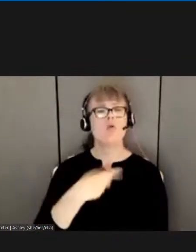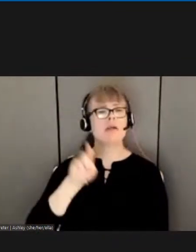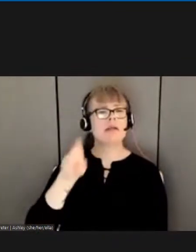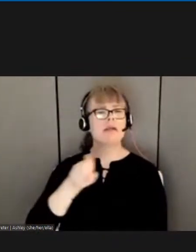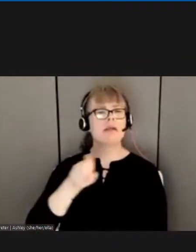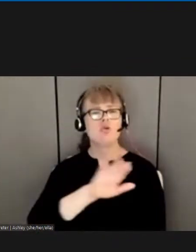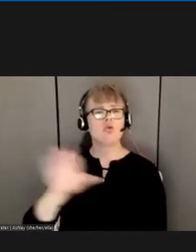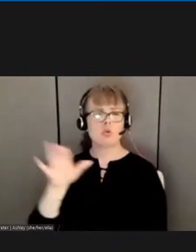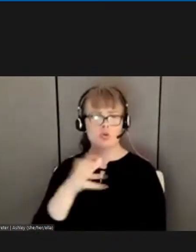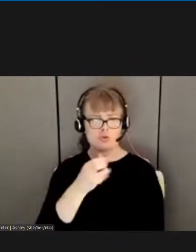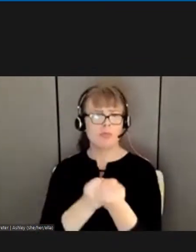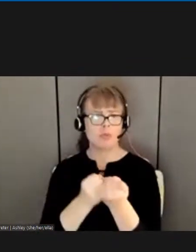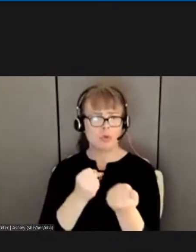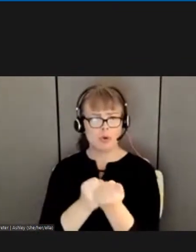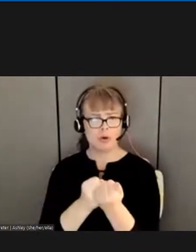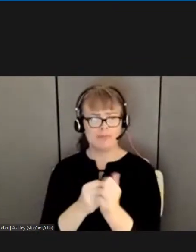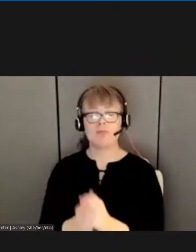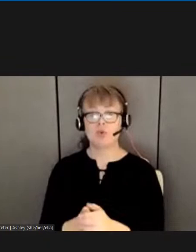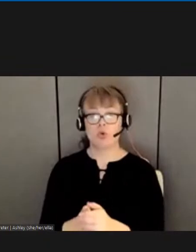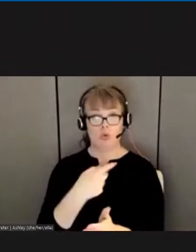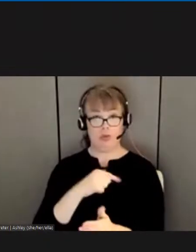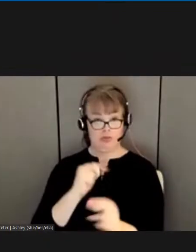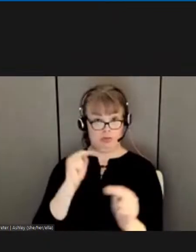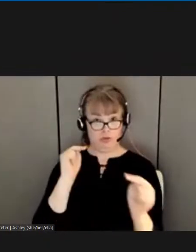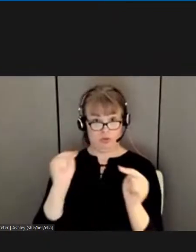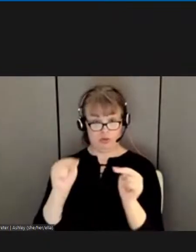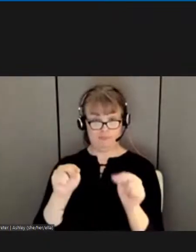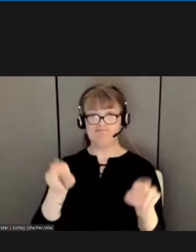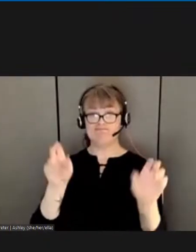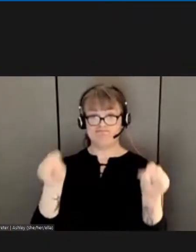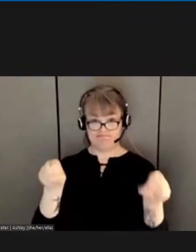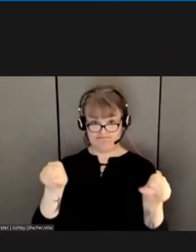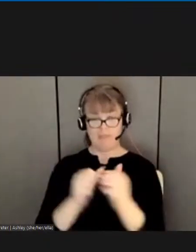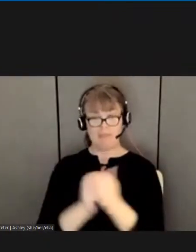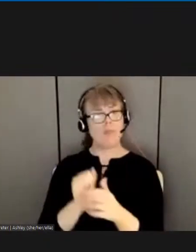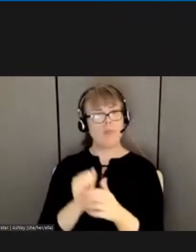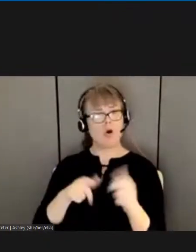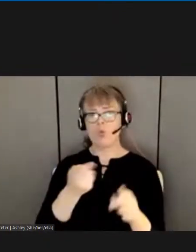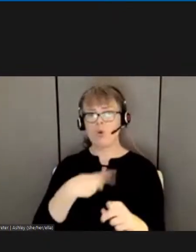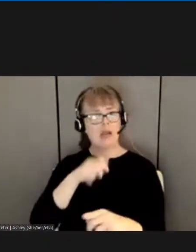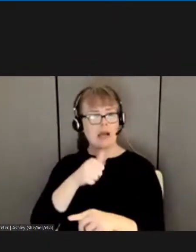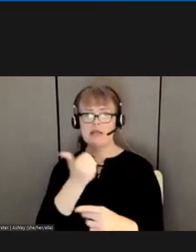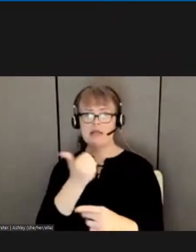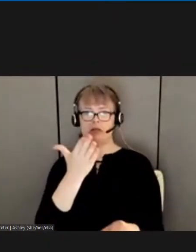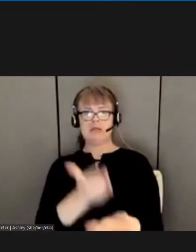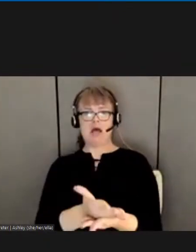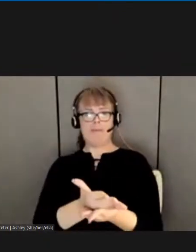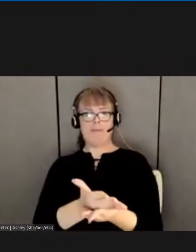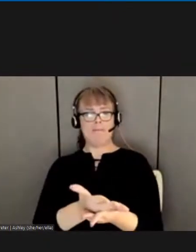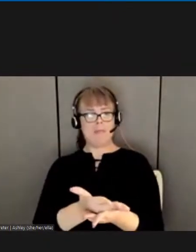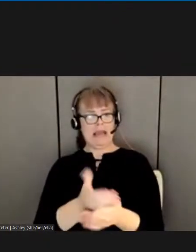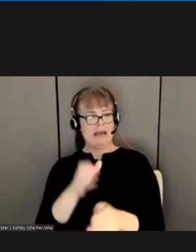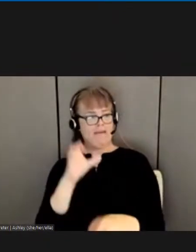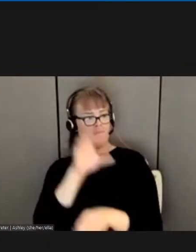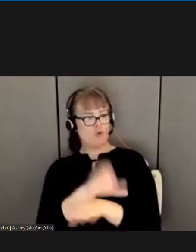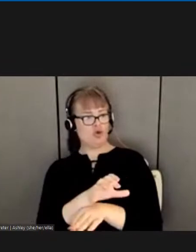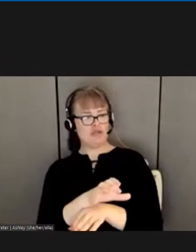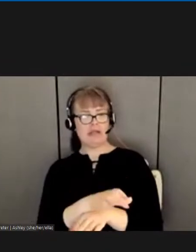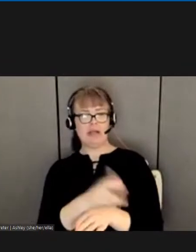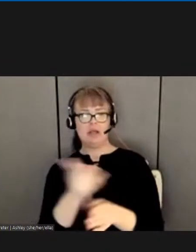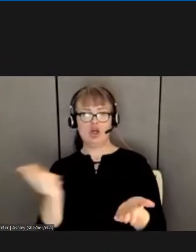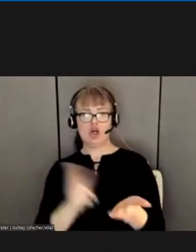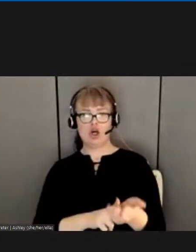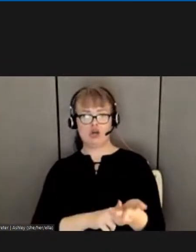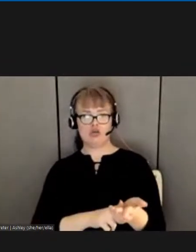we're in negotiations, we're not going to stop enforcing the contract. So while we're negotiating, we expect to hold the postal